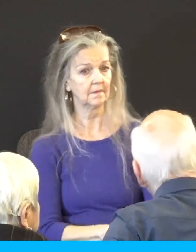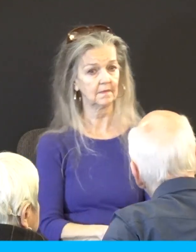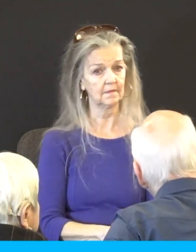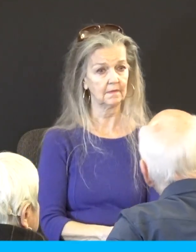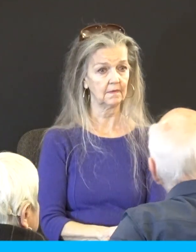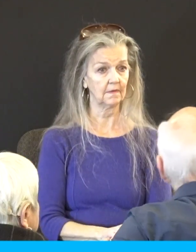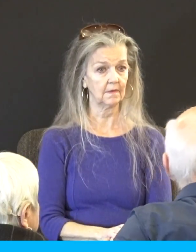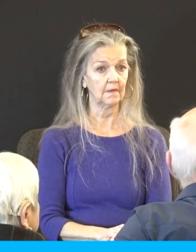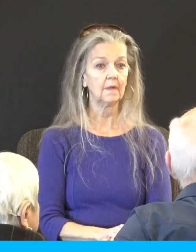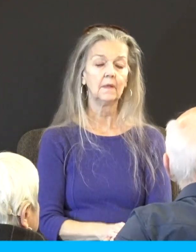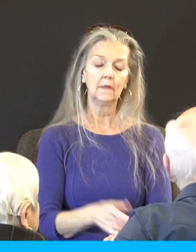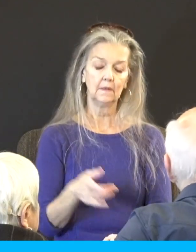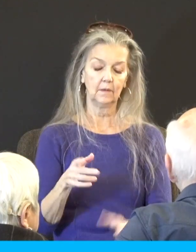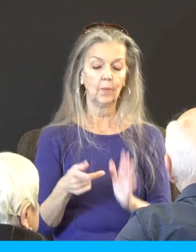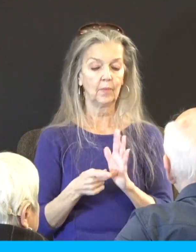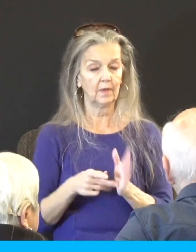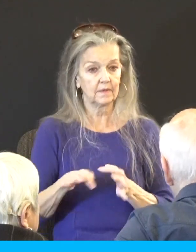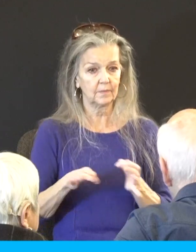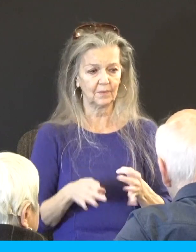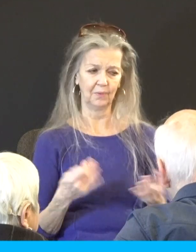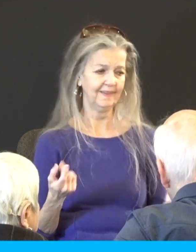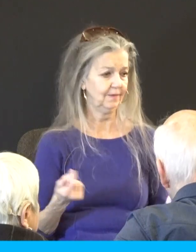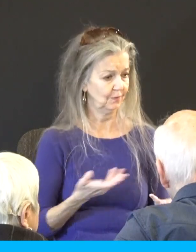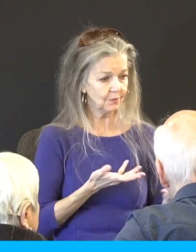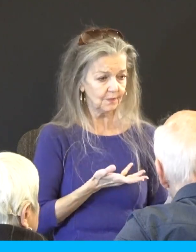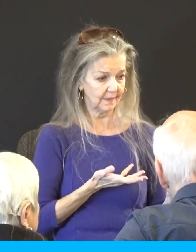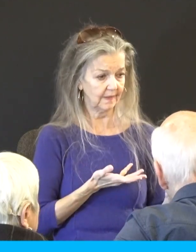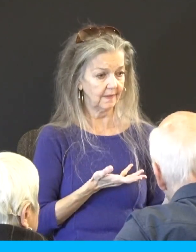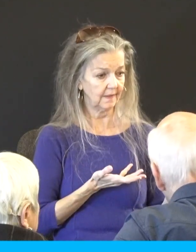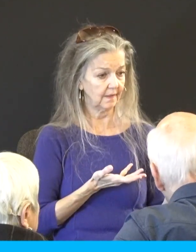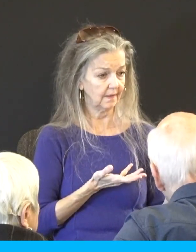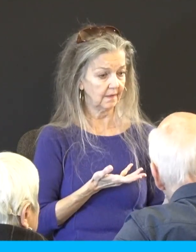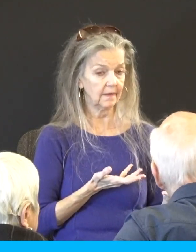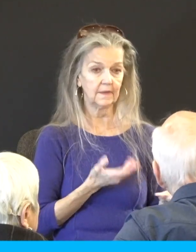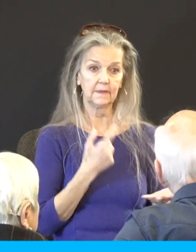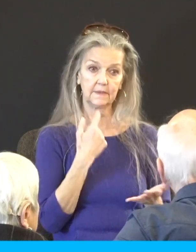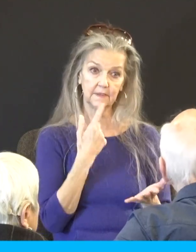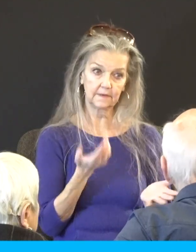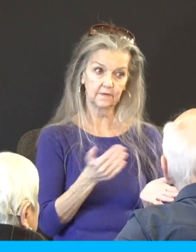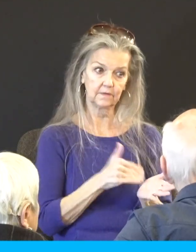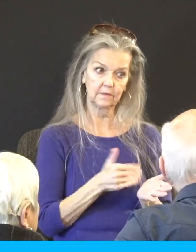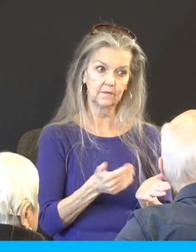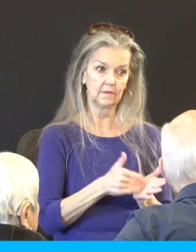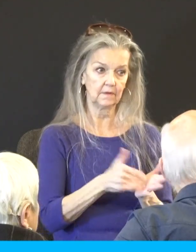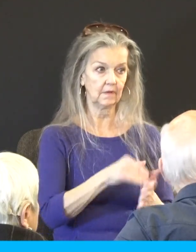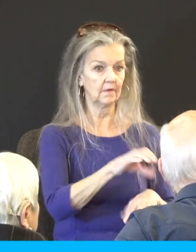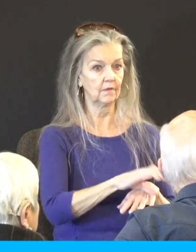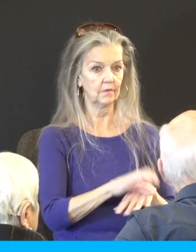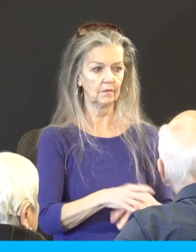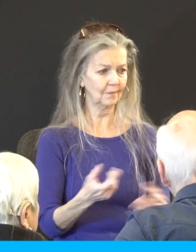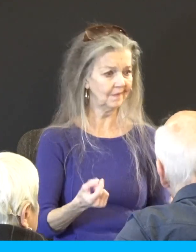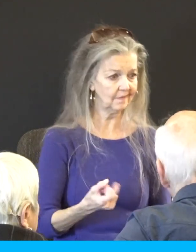He's basically saying, but what are you doing? Over and over, he's saying to this church, what are you doing? Gets into gifts of the Spirit.